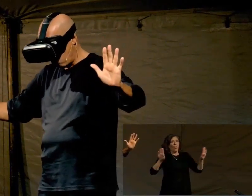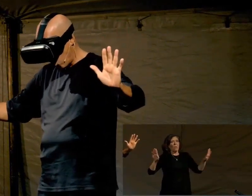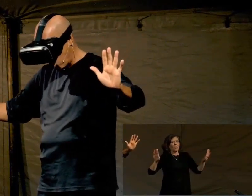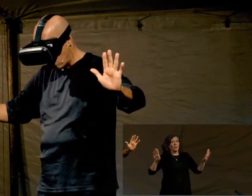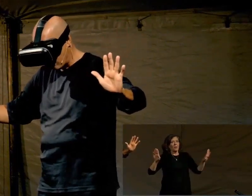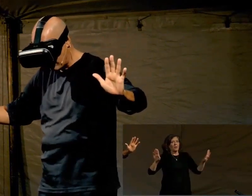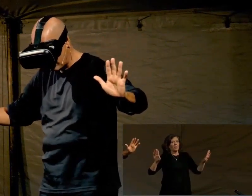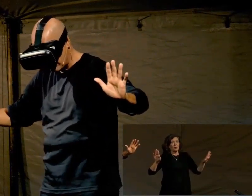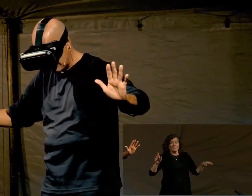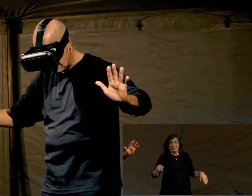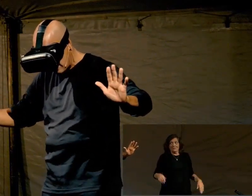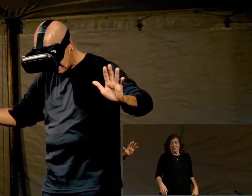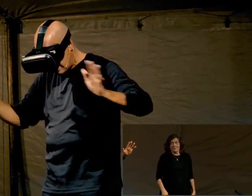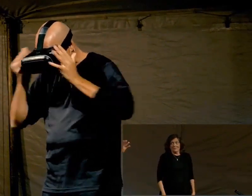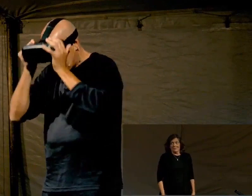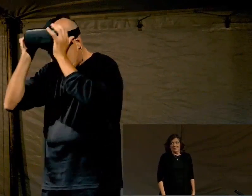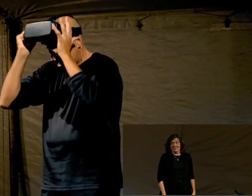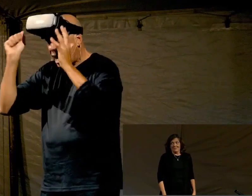Whoa.